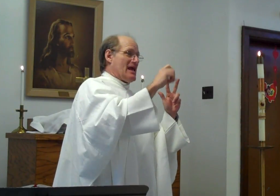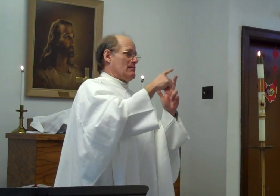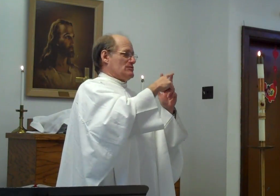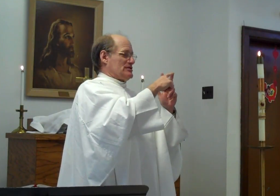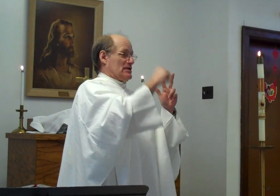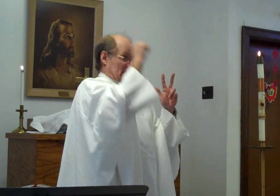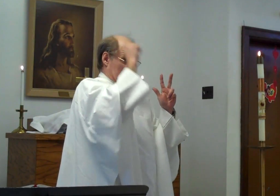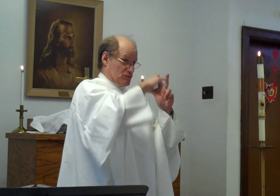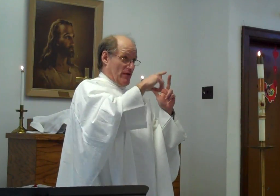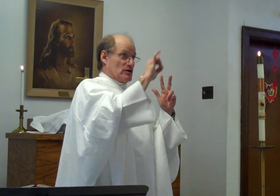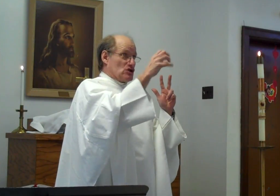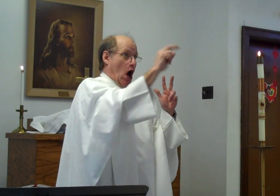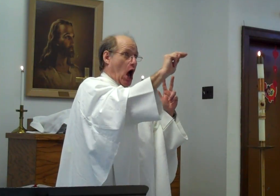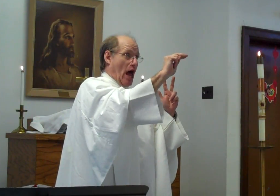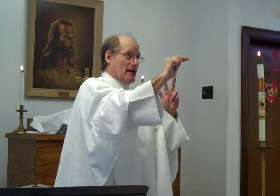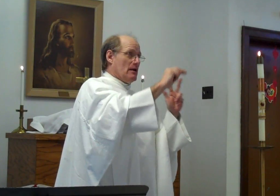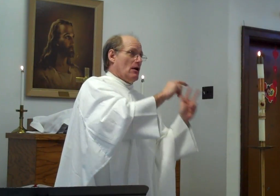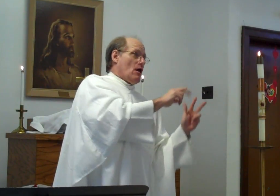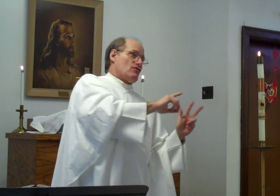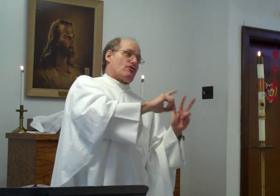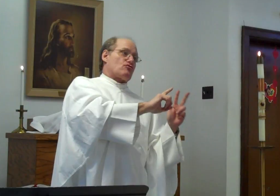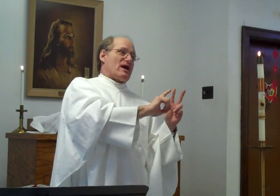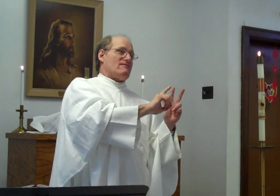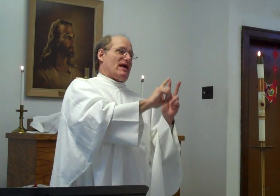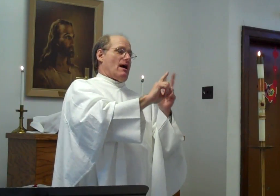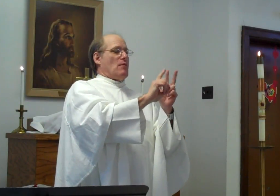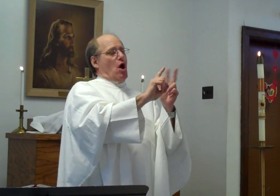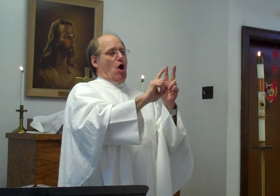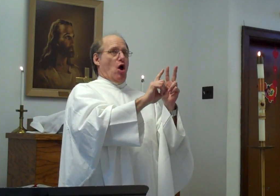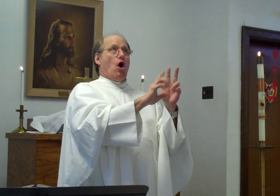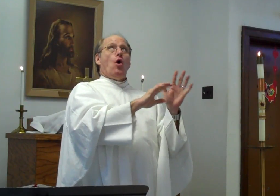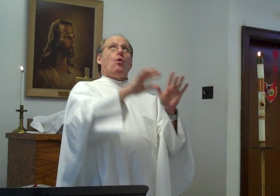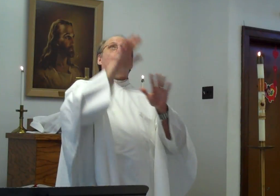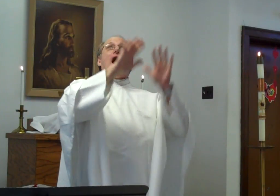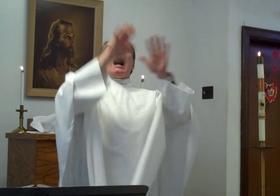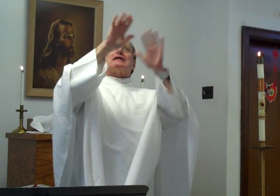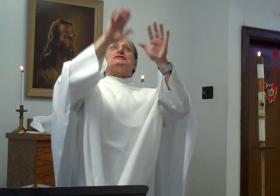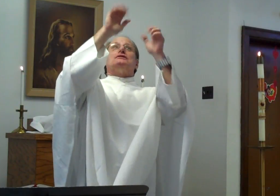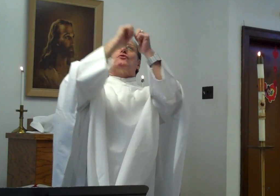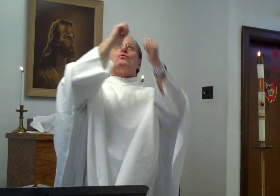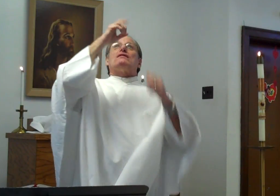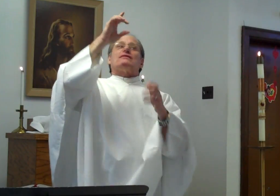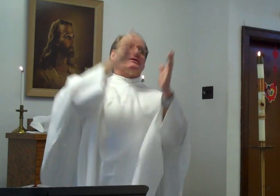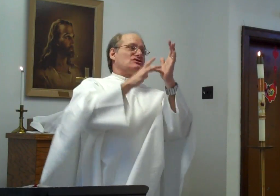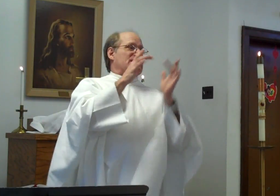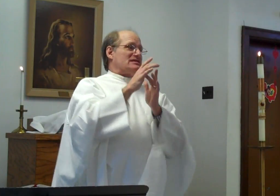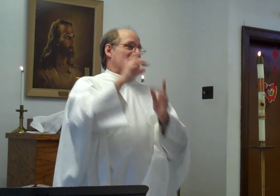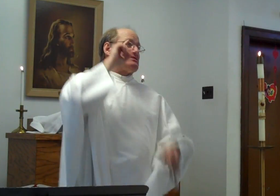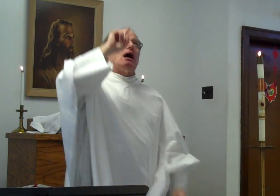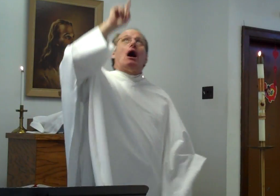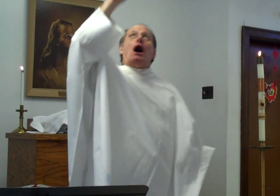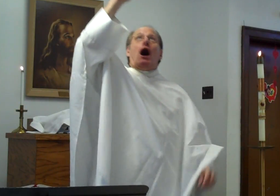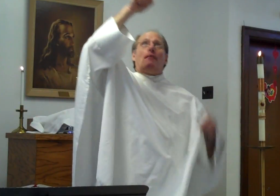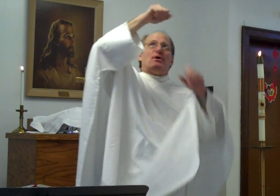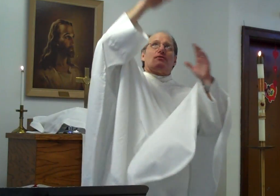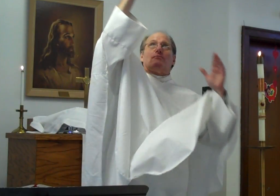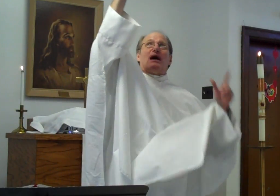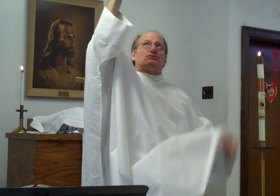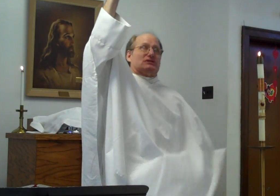James. His brother John. The three of them. Walked with Jesus. Up the mountain.